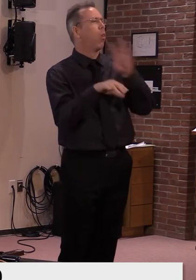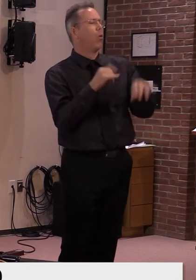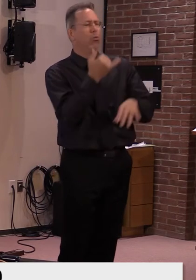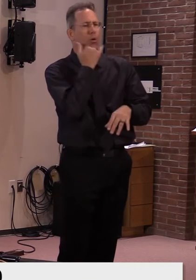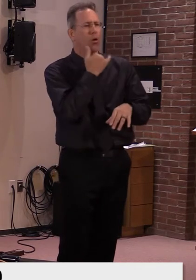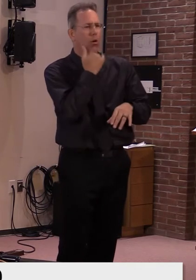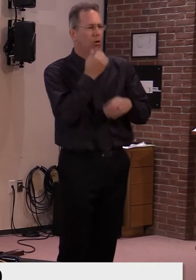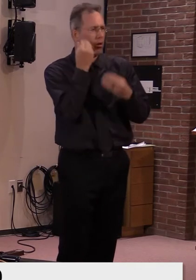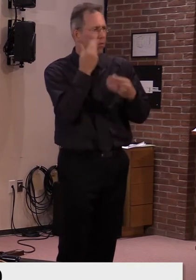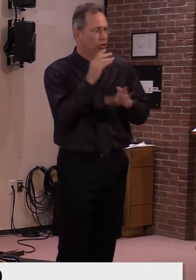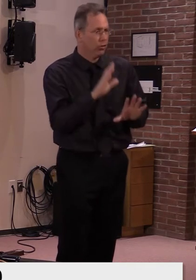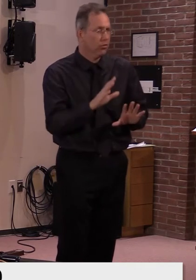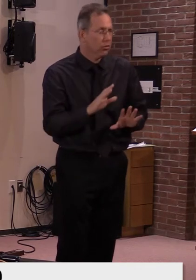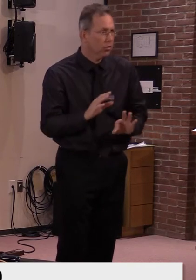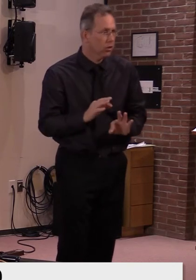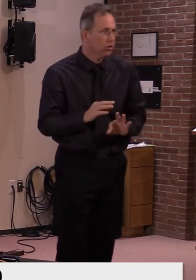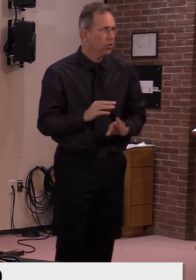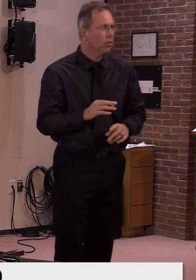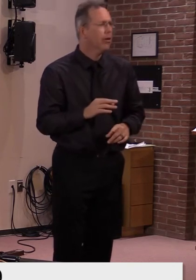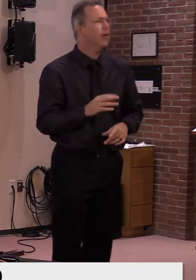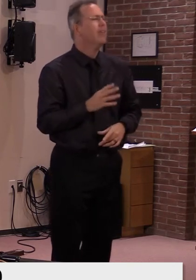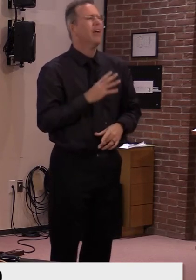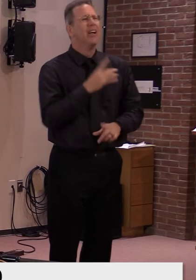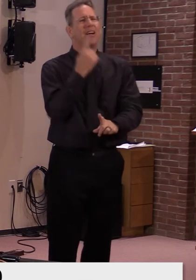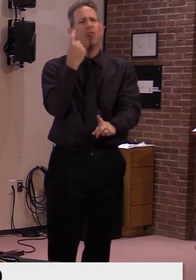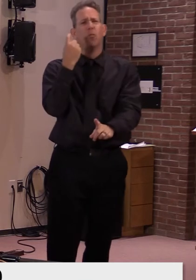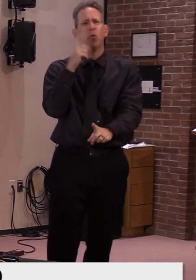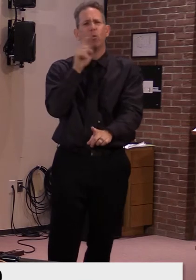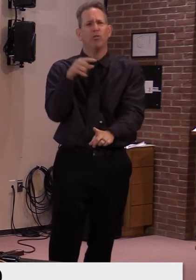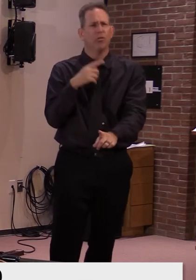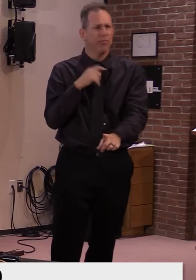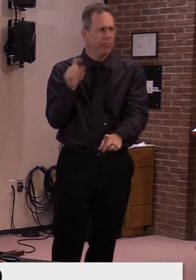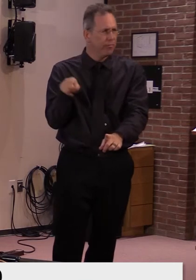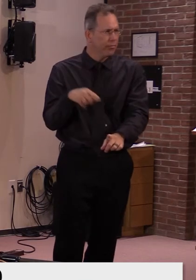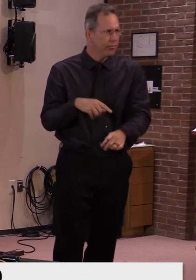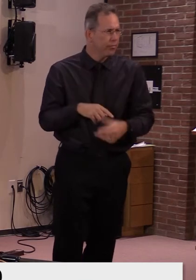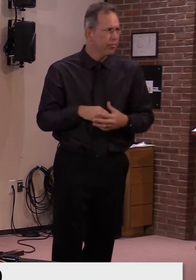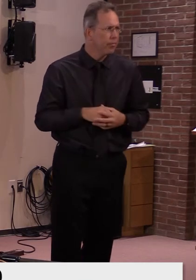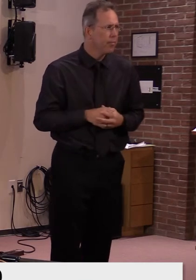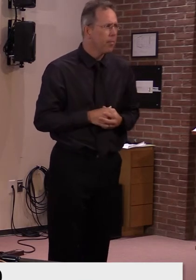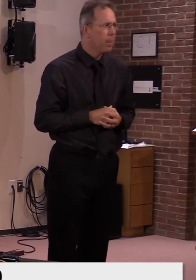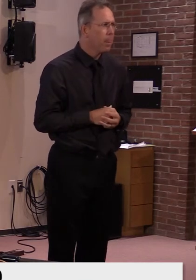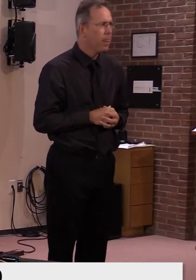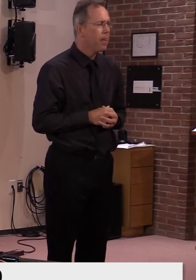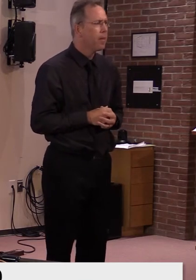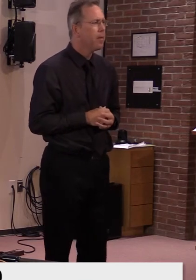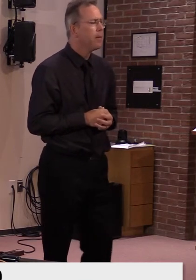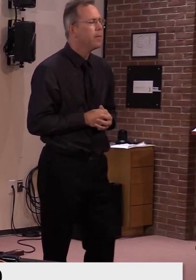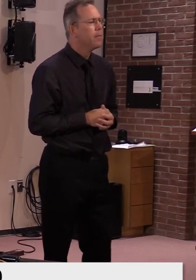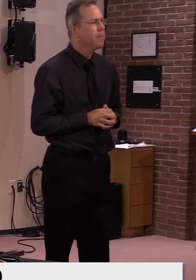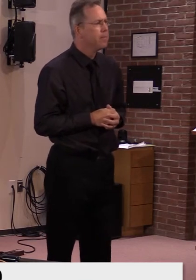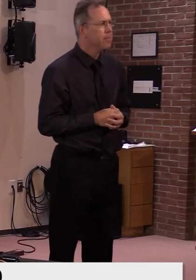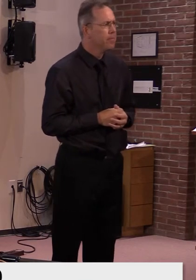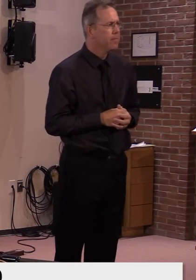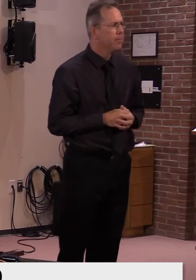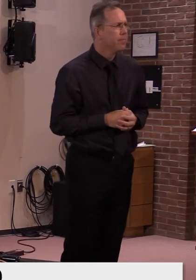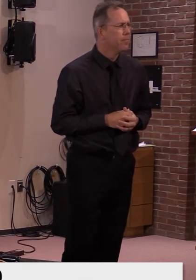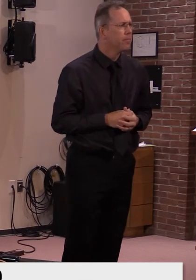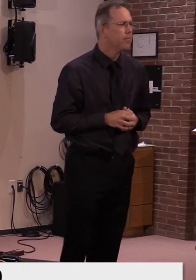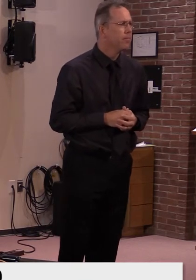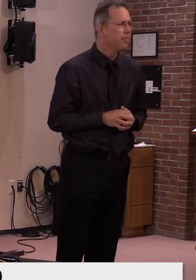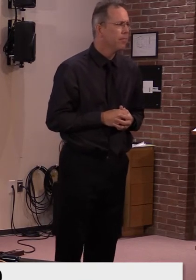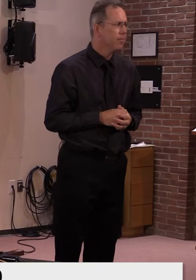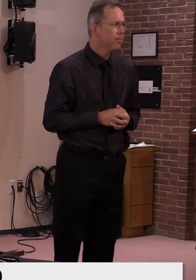Okay. Thank you. And I have one other question that I want to keep as hypothetical as possible to not sort of identify anyone in a